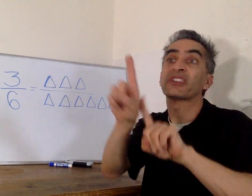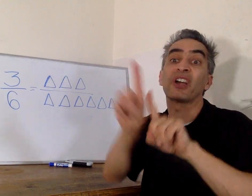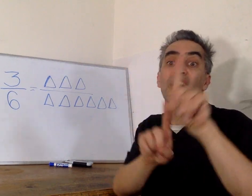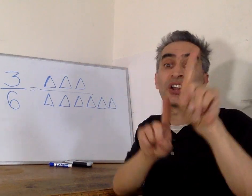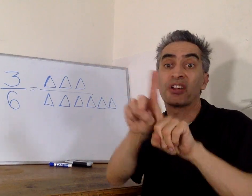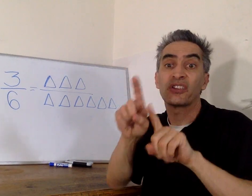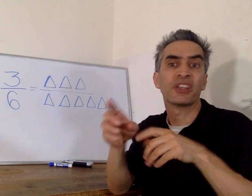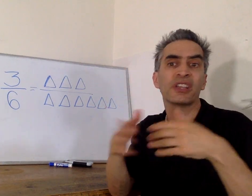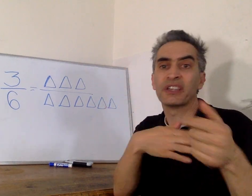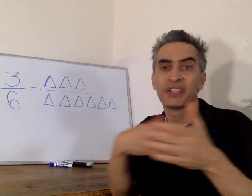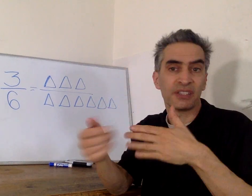stars.